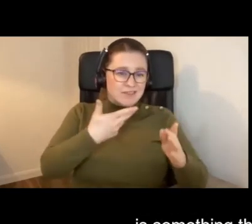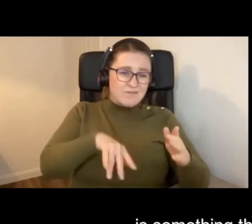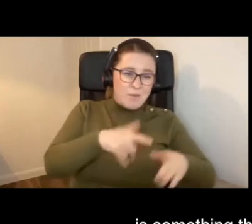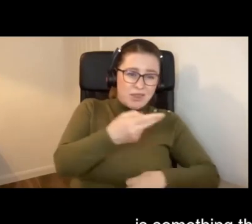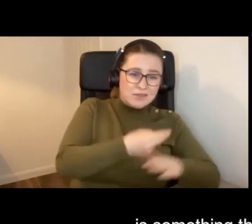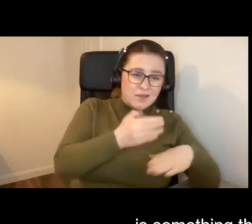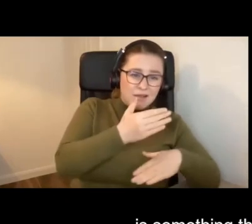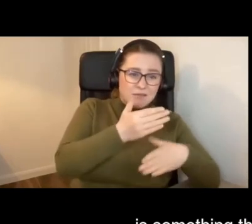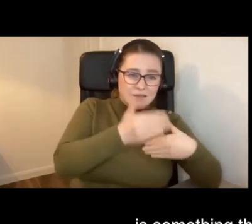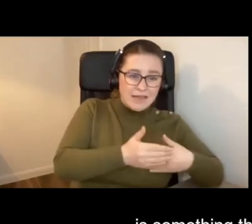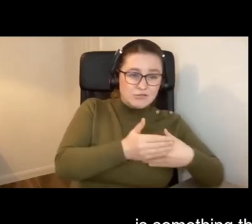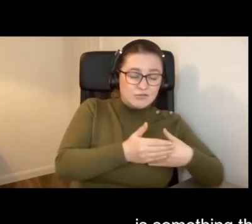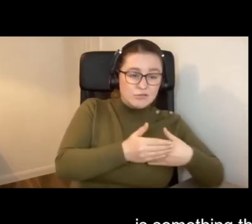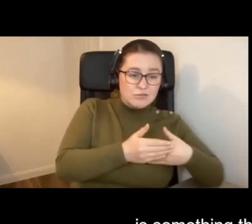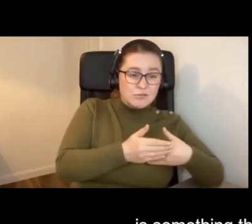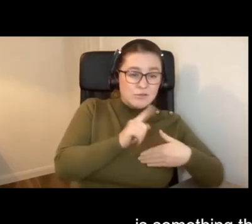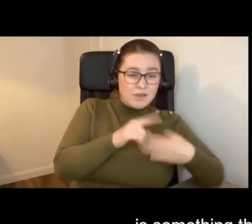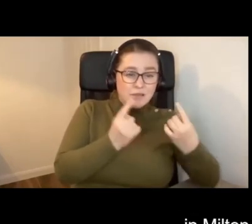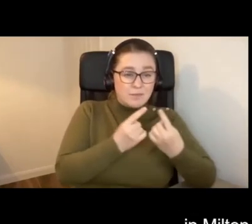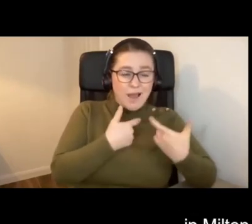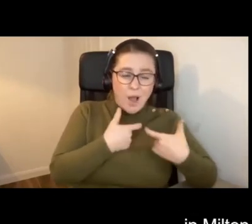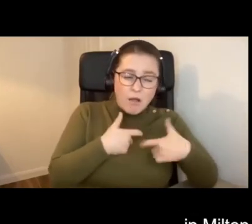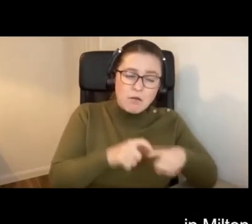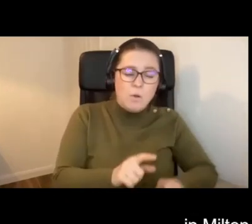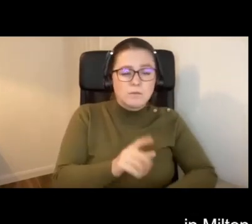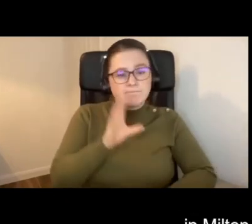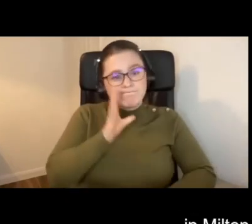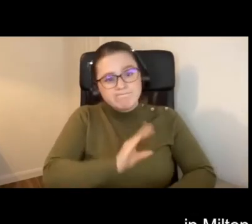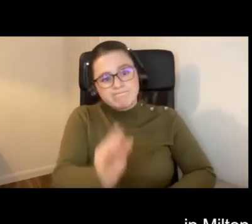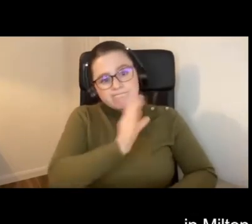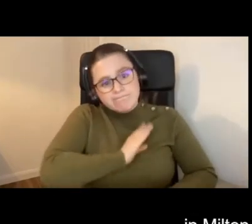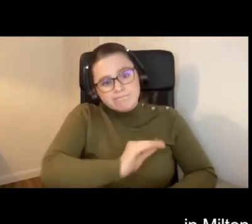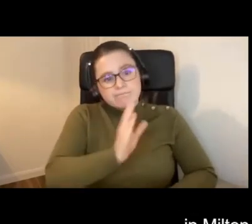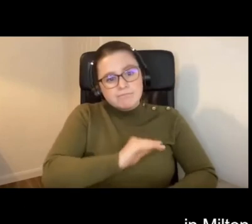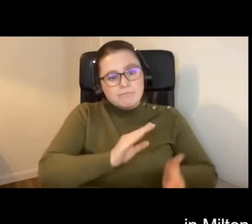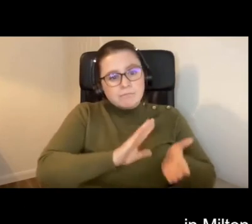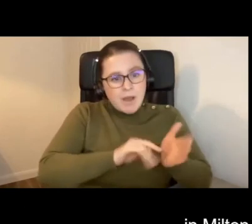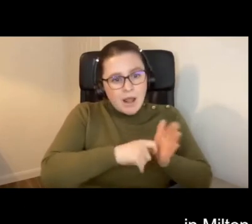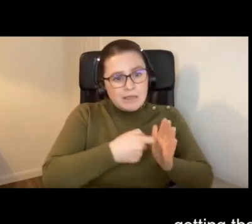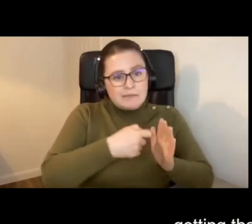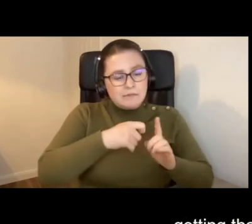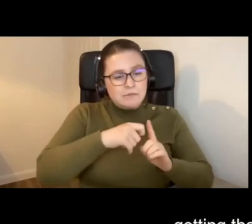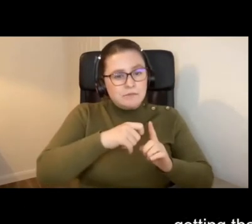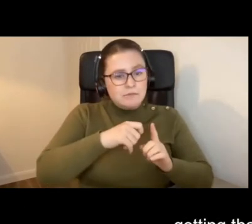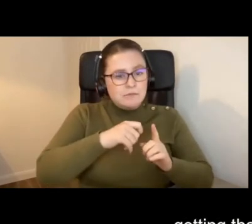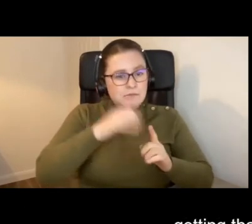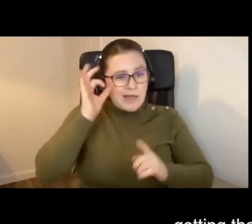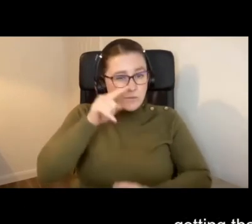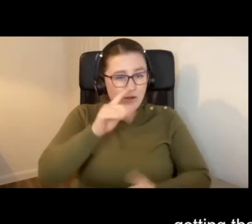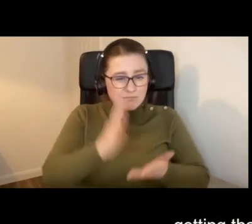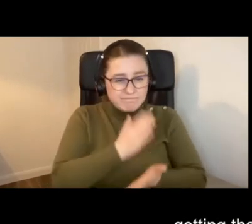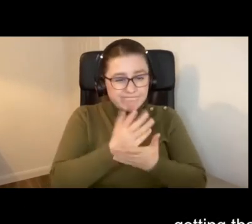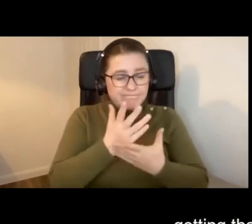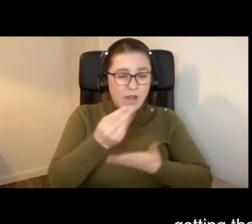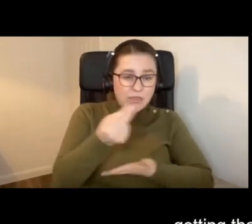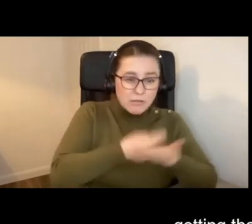stages. And this is something that I constantly talk to my colleagues in Milton Keynes Council about. It's about getting that into the